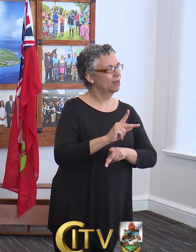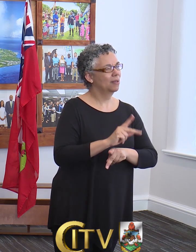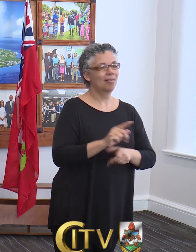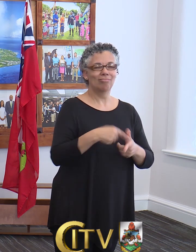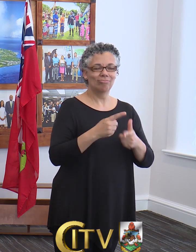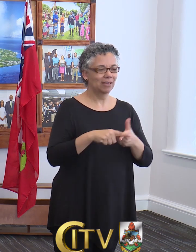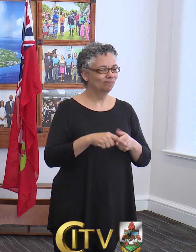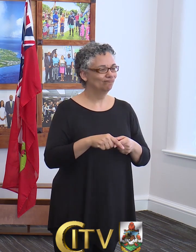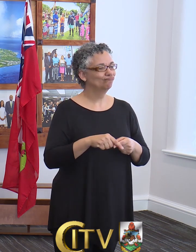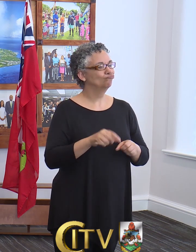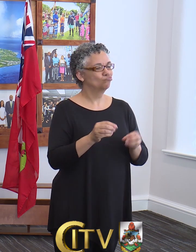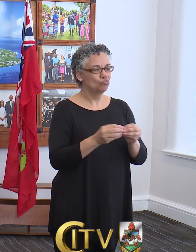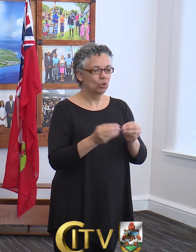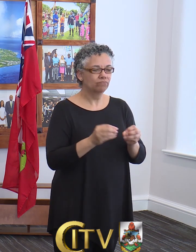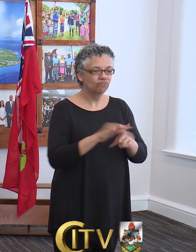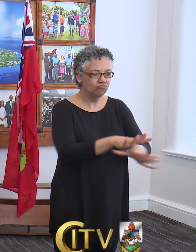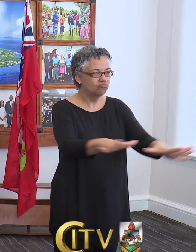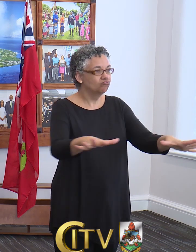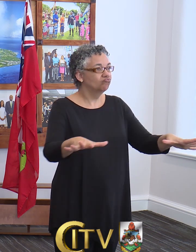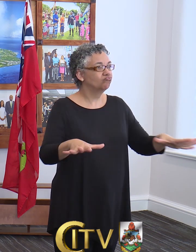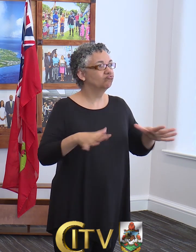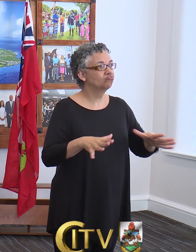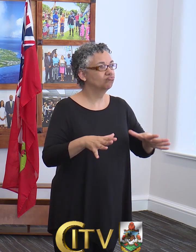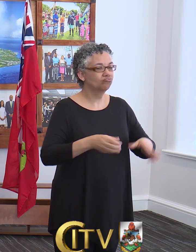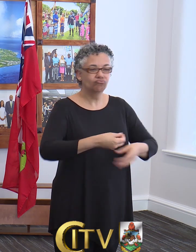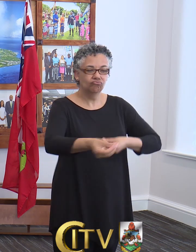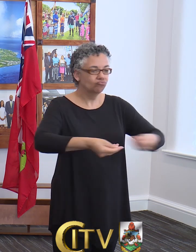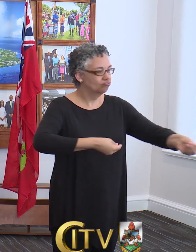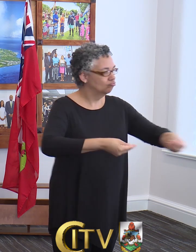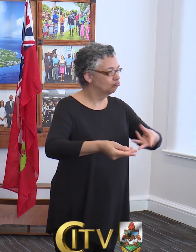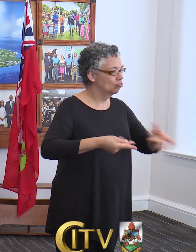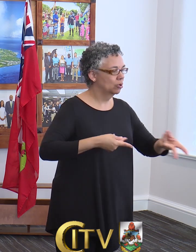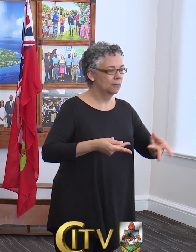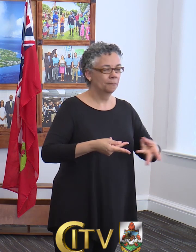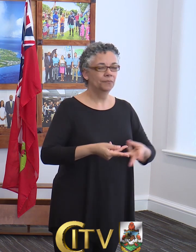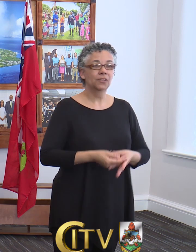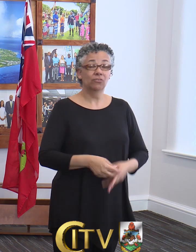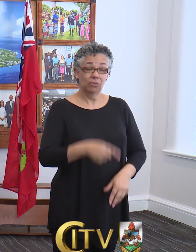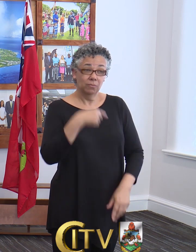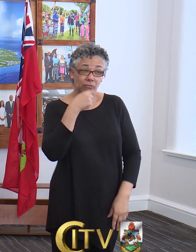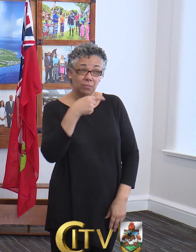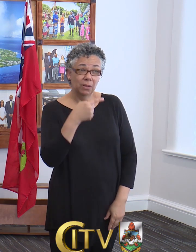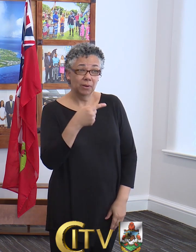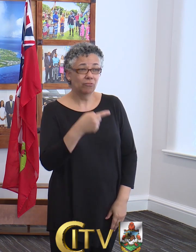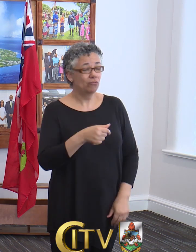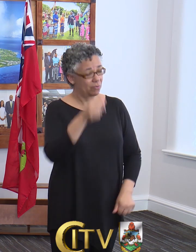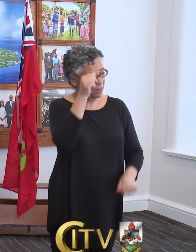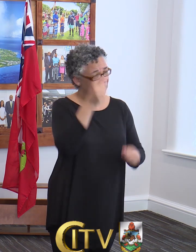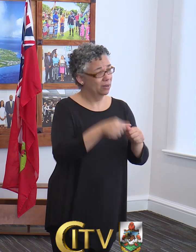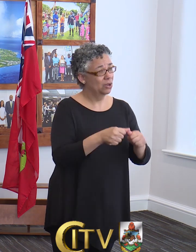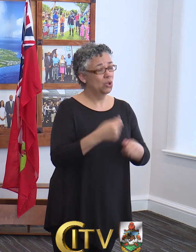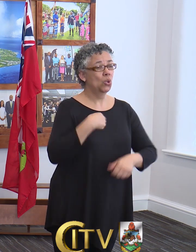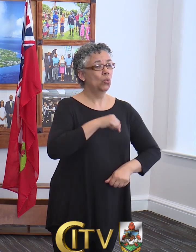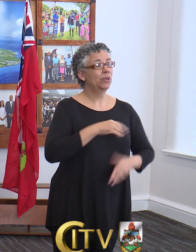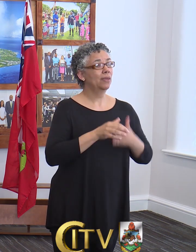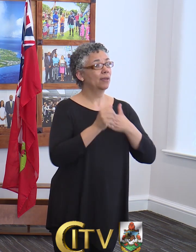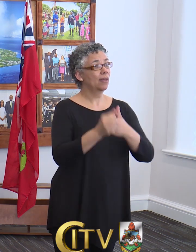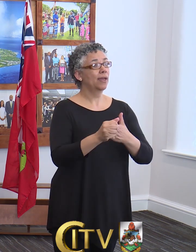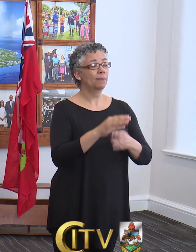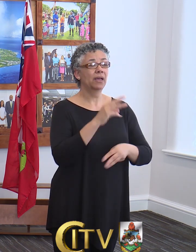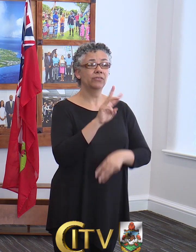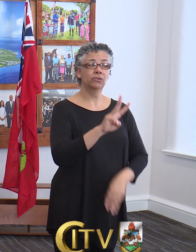of COVID-19. The public are reminded that the testing criteria for Bermuda is guided by the World Health Organization